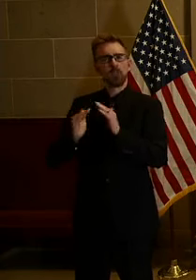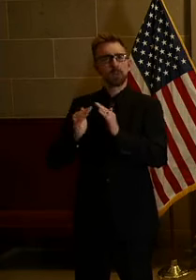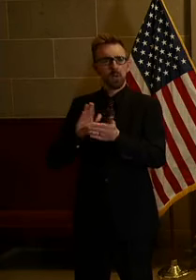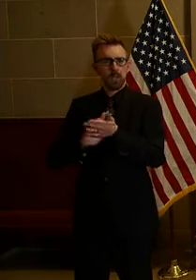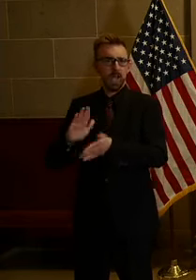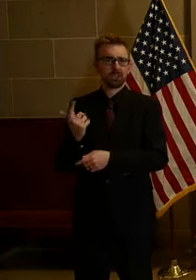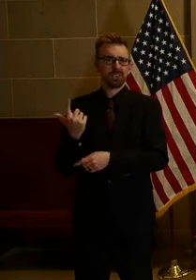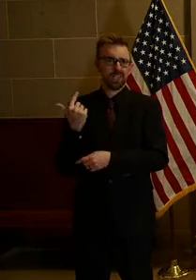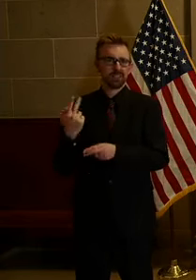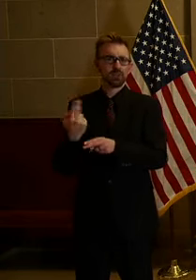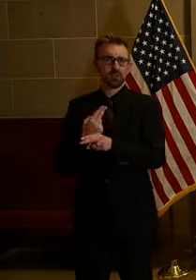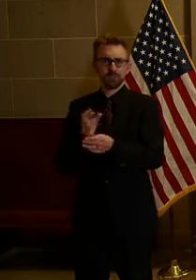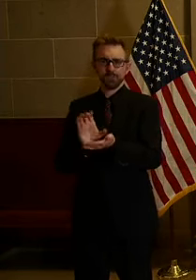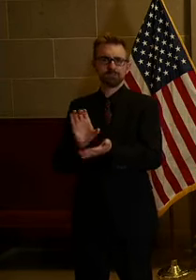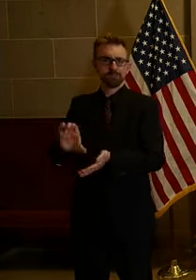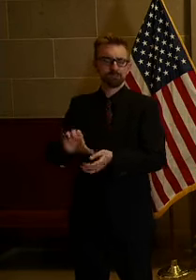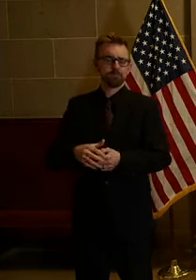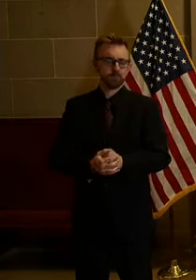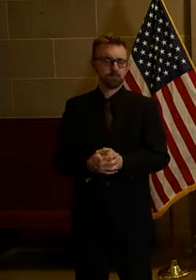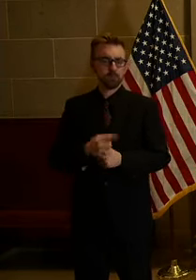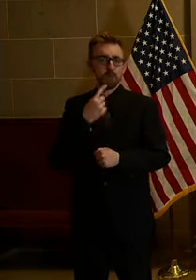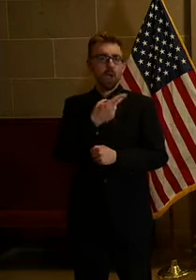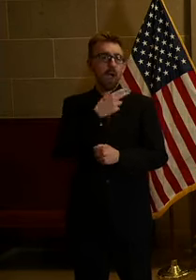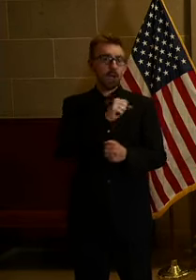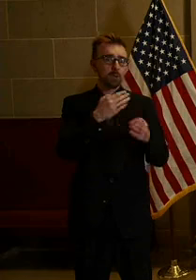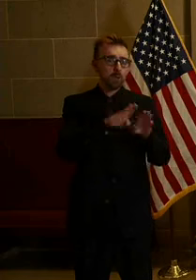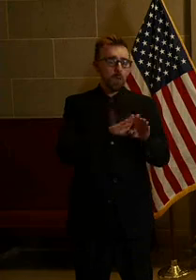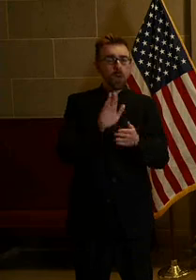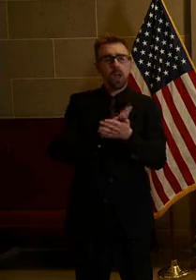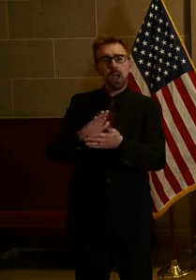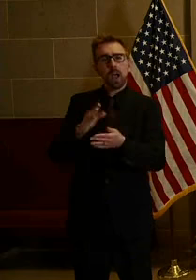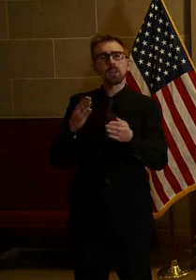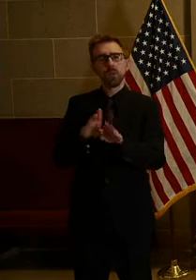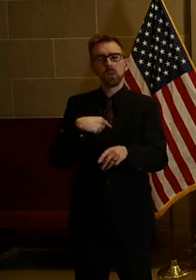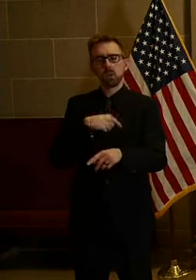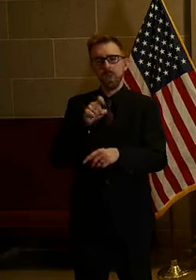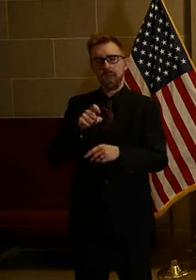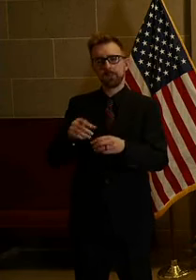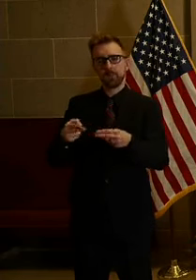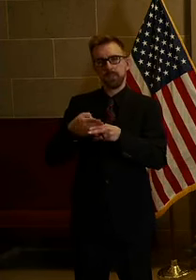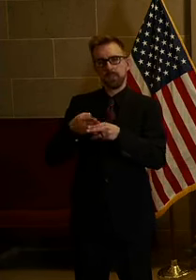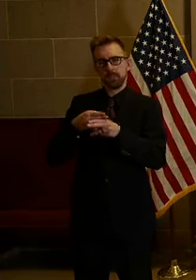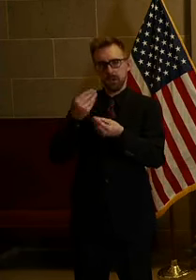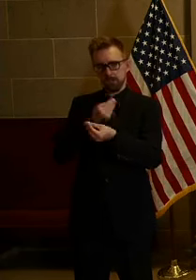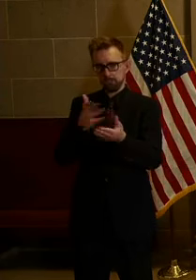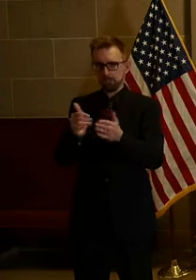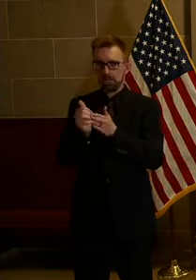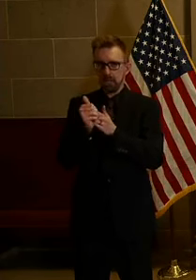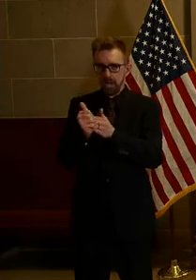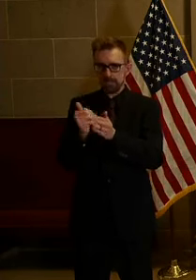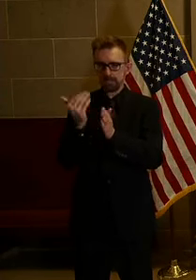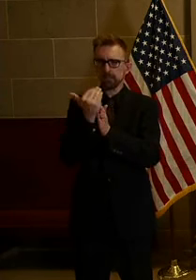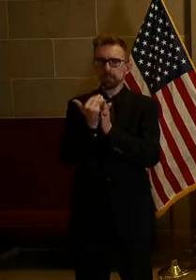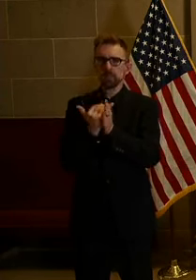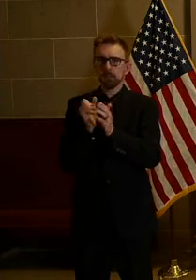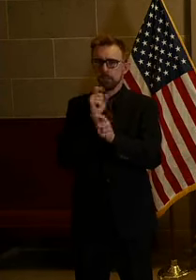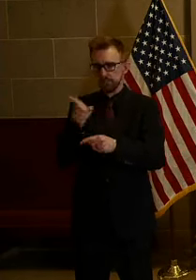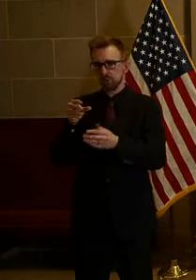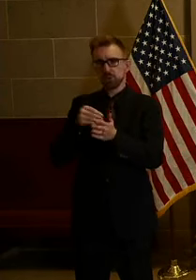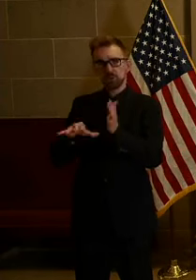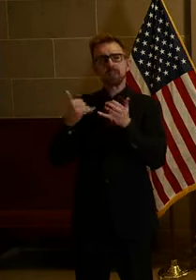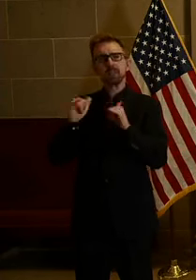Because of high school closures and because of college closures, we've had to issue temporary guidance about the program to make sure that students are still eligible